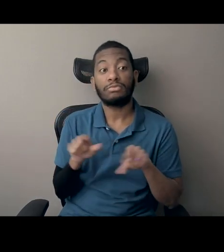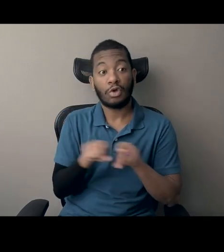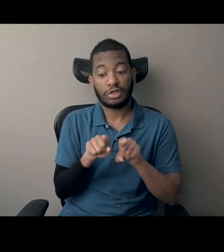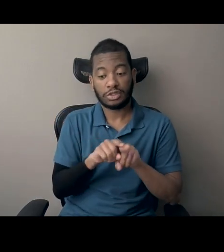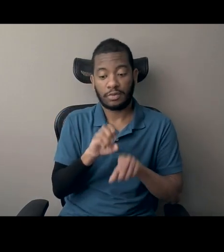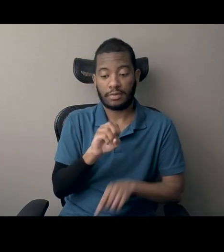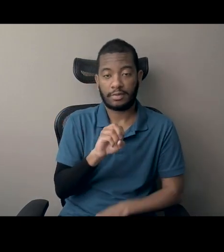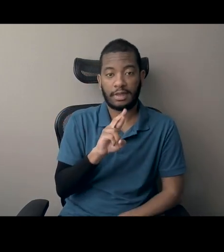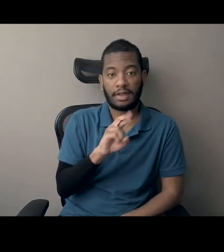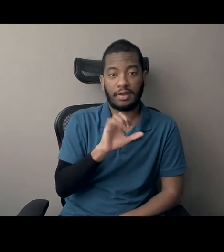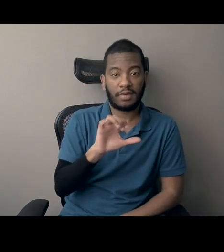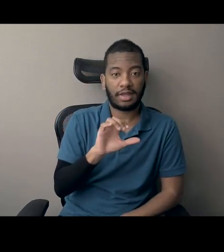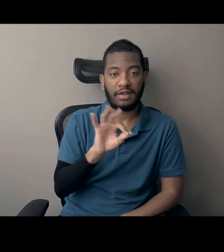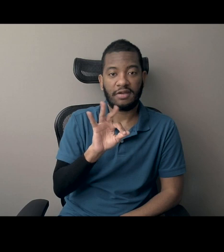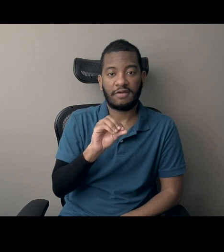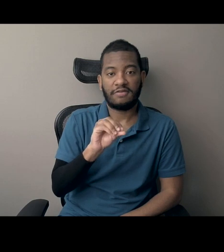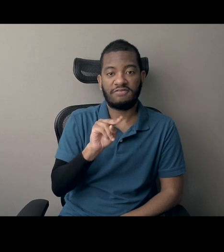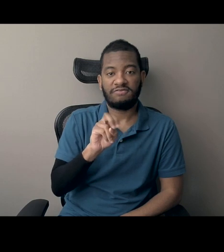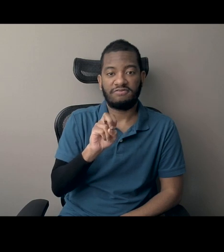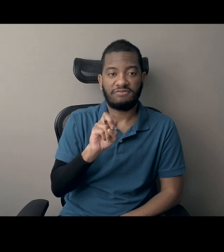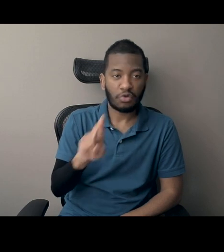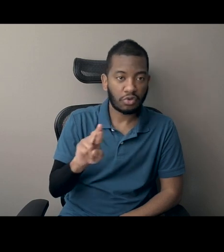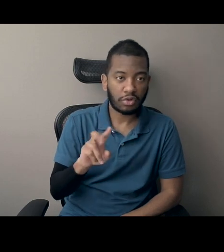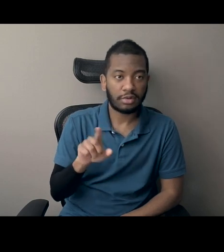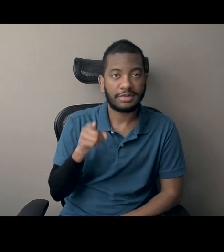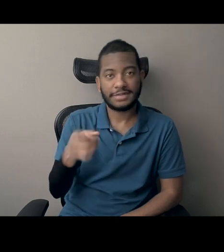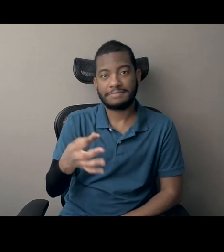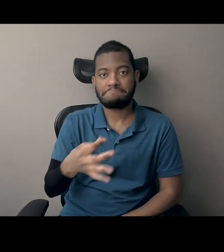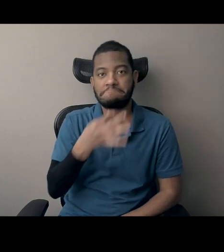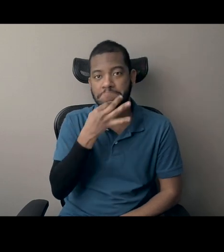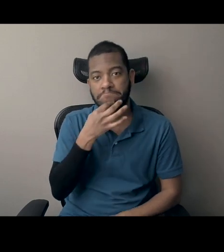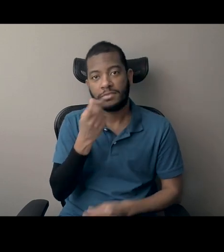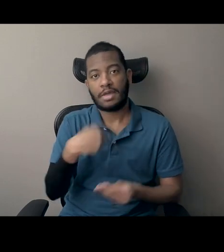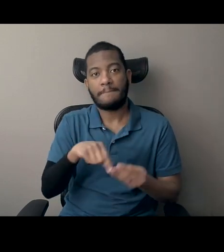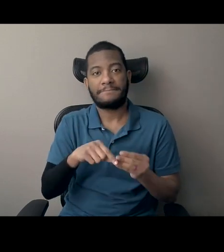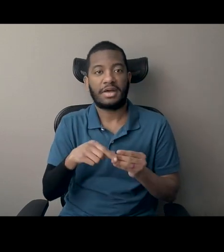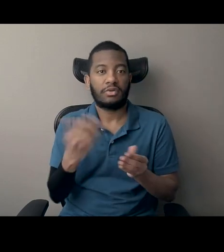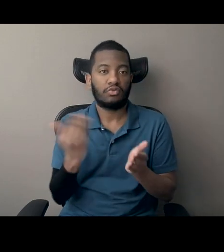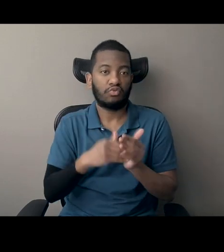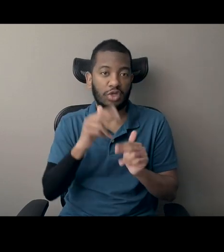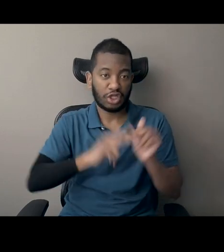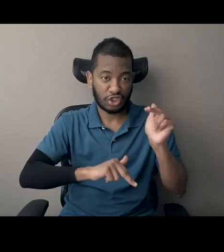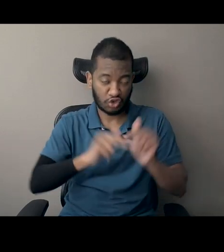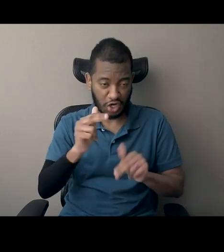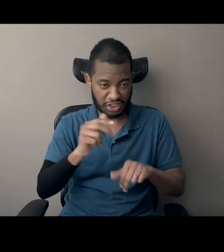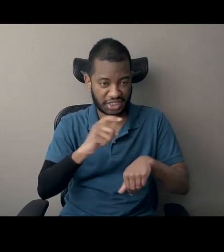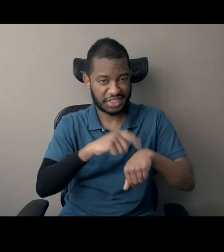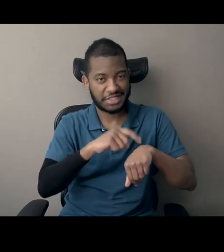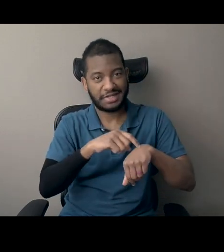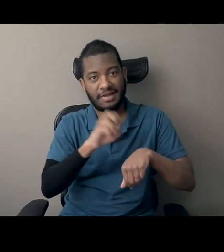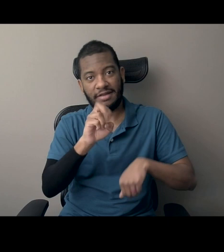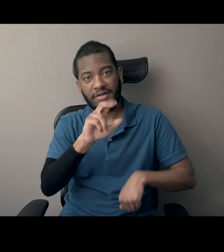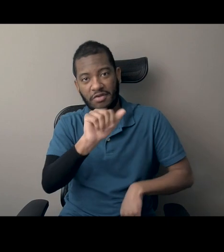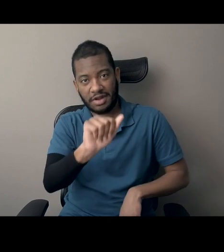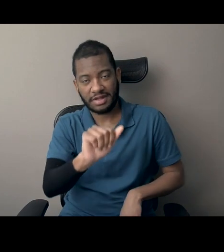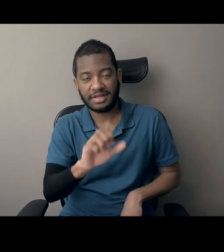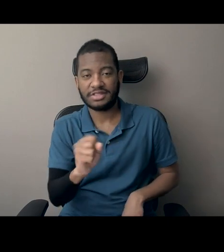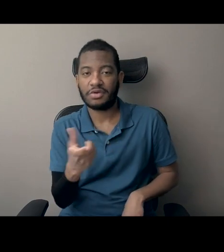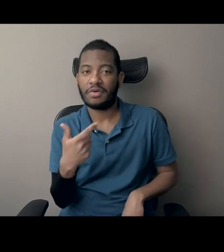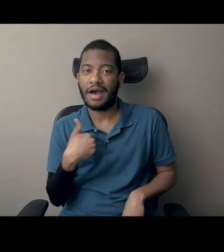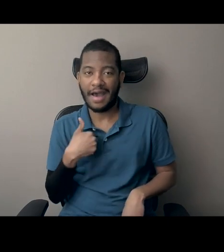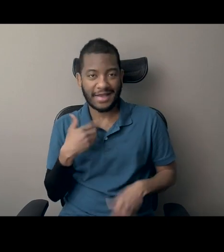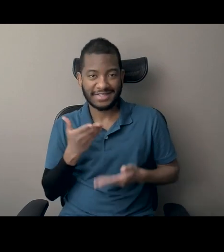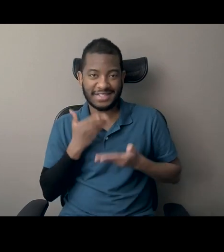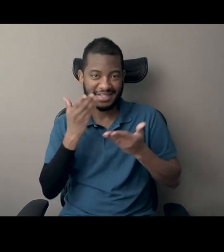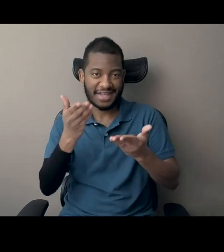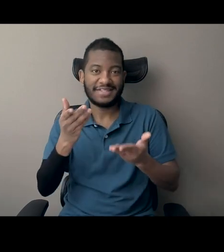on the reconstruction error and has written several books on reconstruction. And so I would say, um, those were my main resources and I have